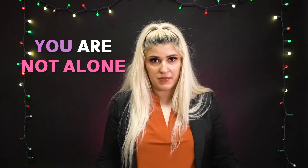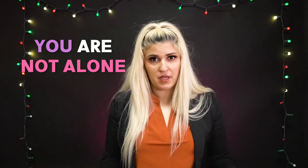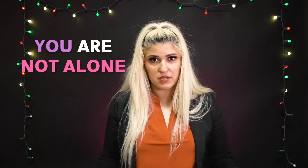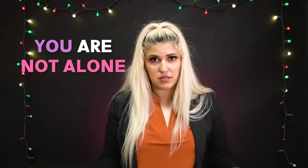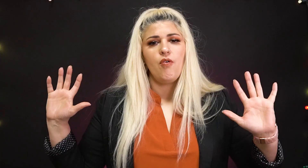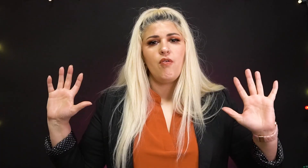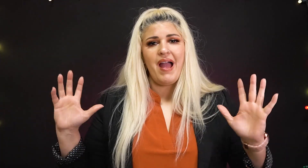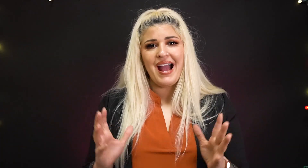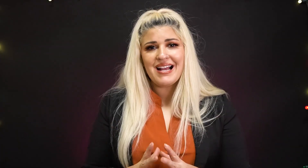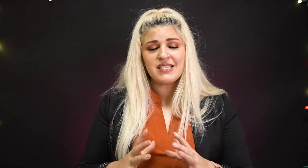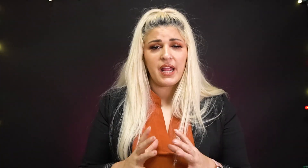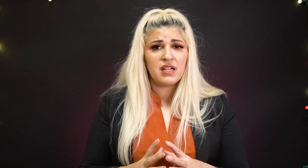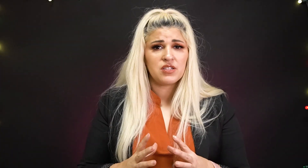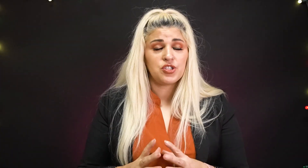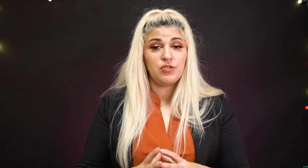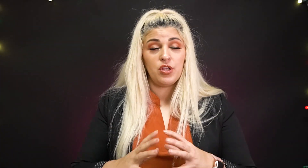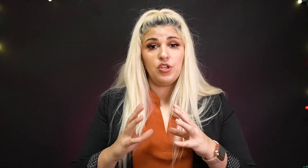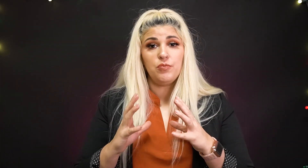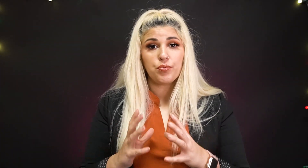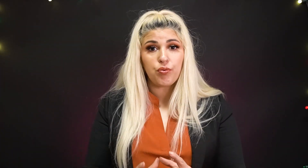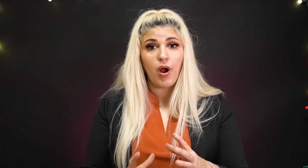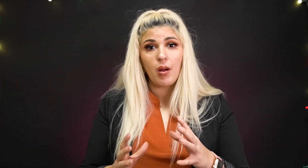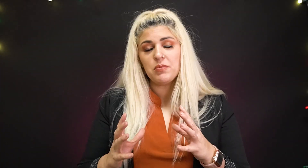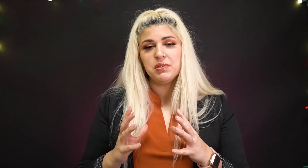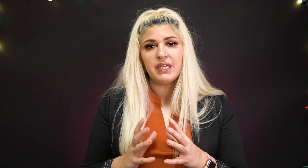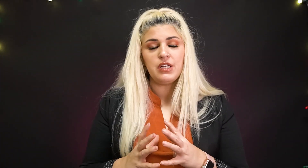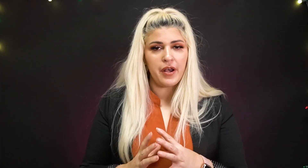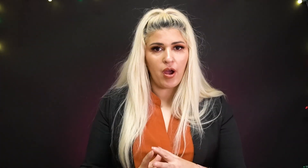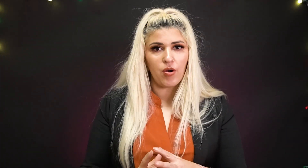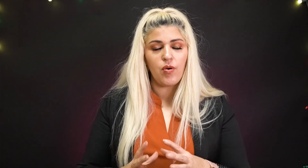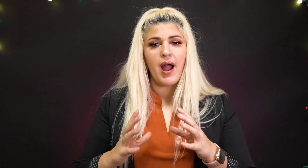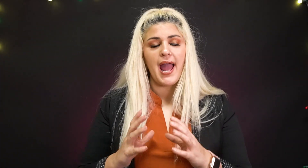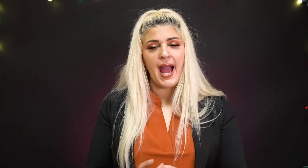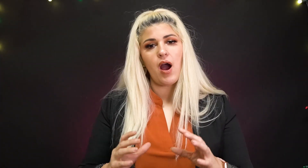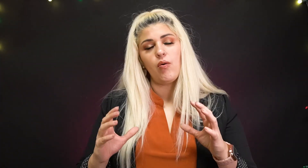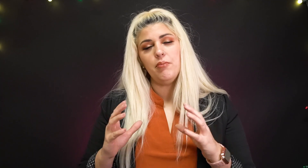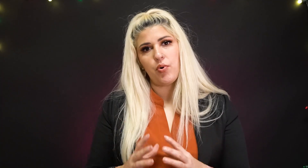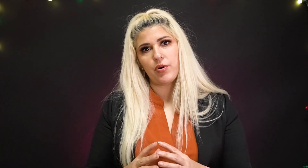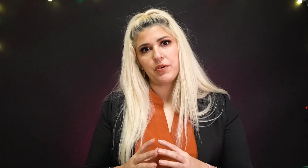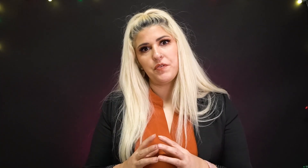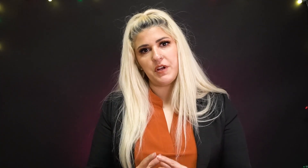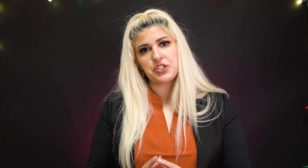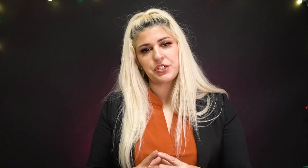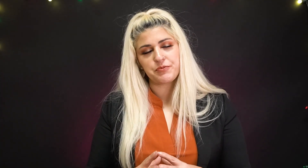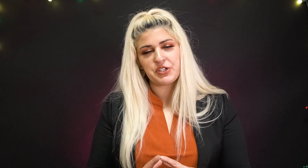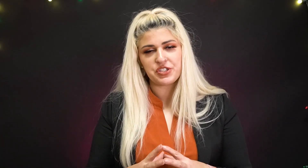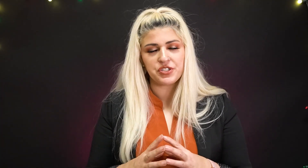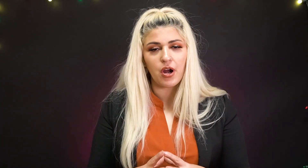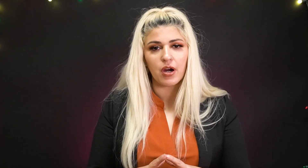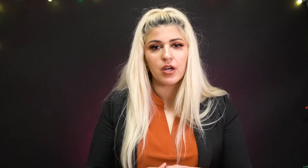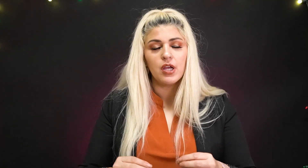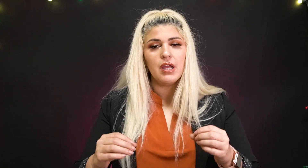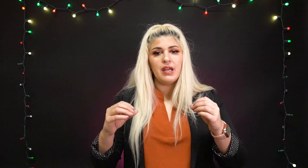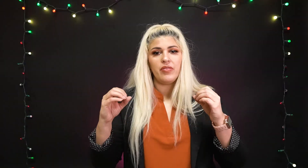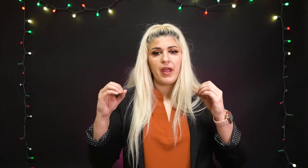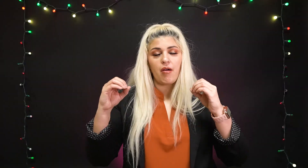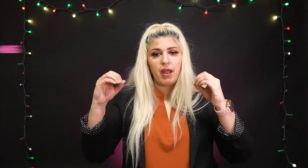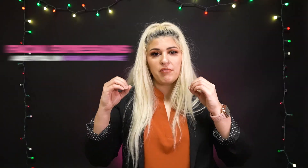things as an asl student you probably know how important facial expressions are they are a